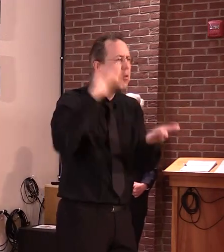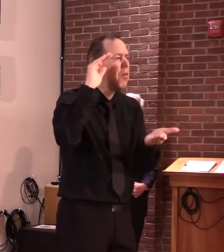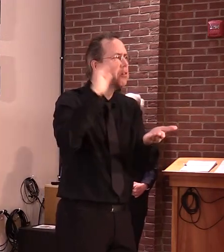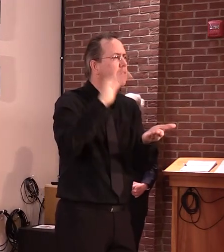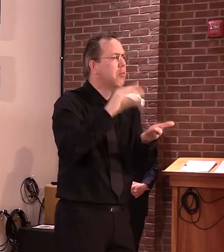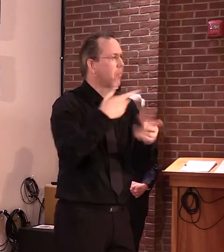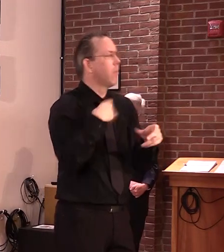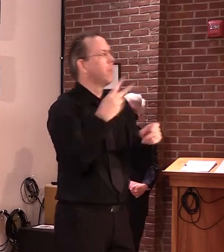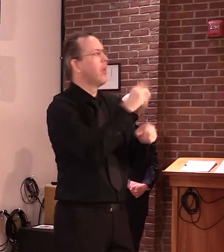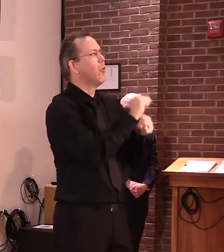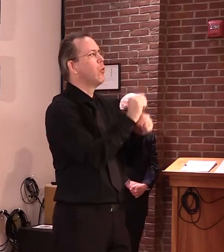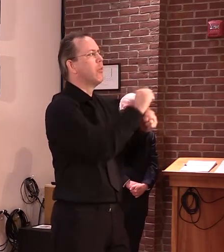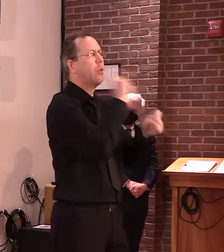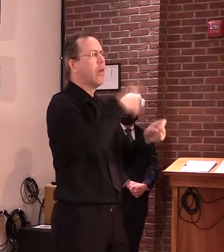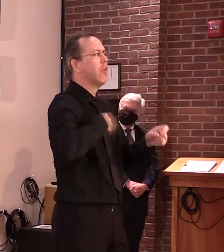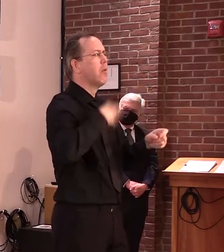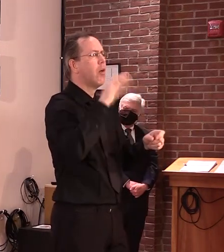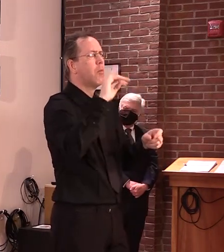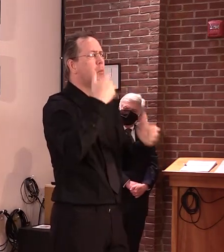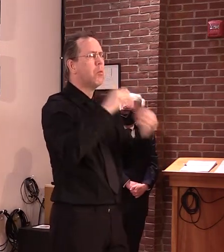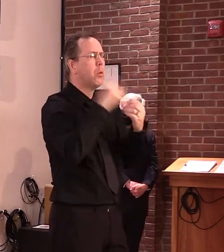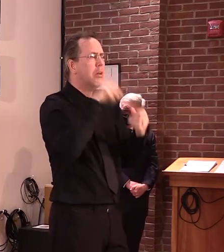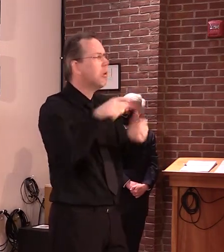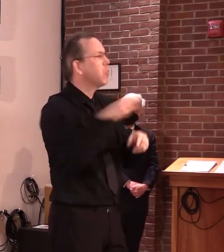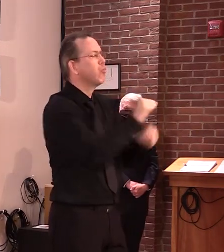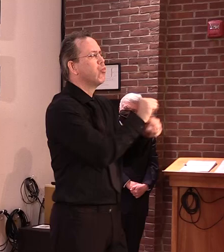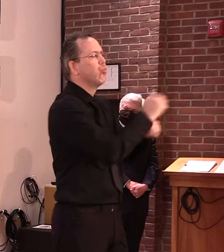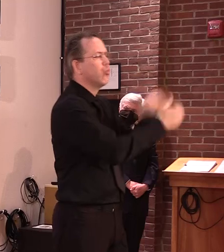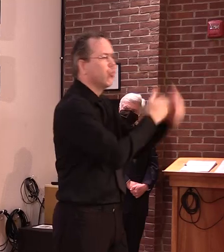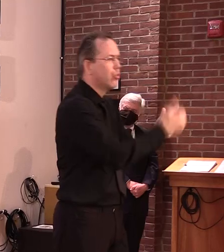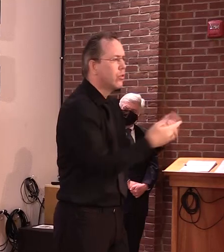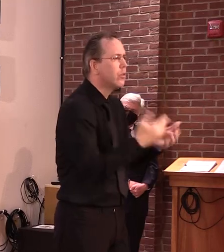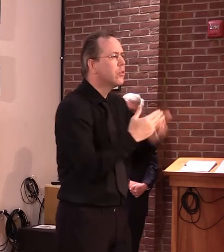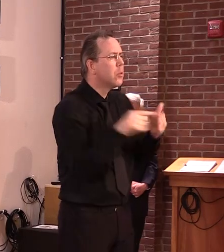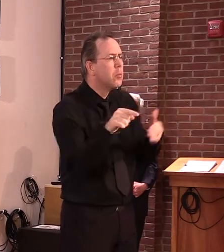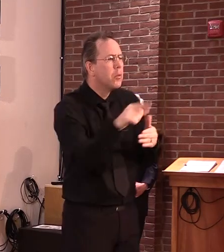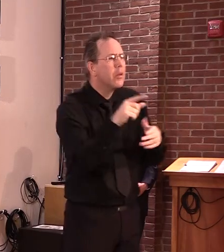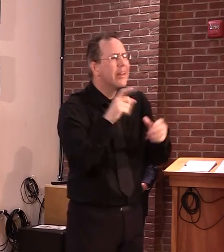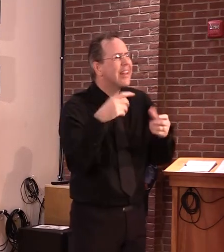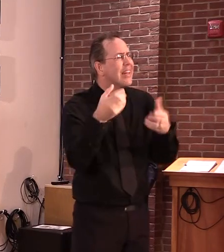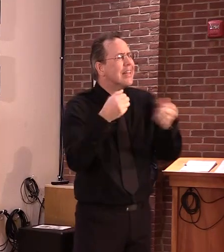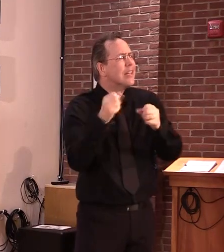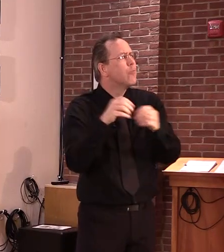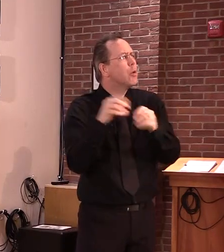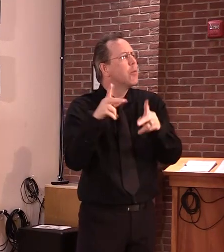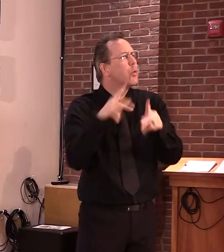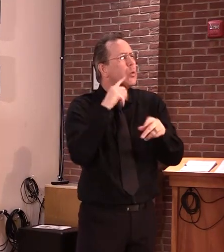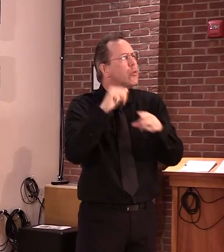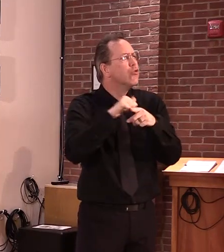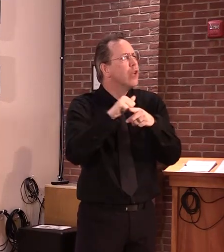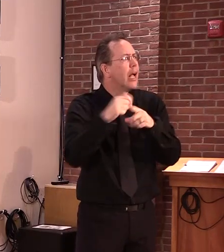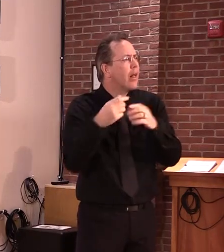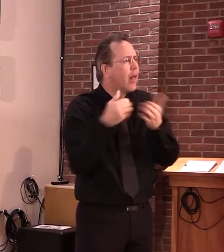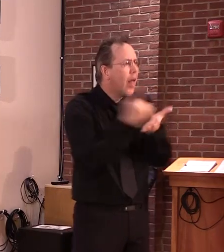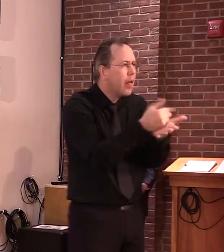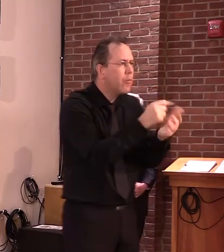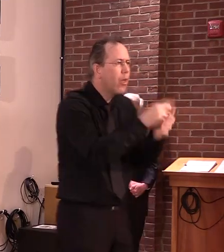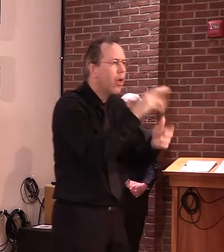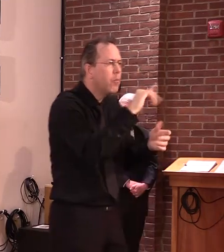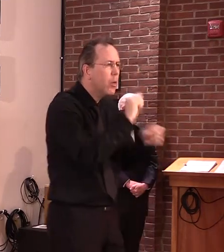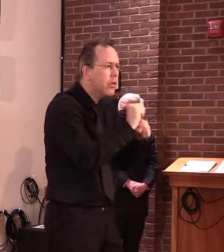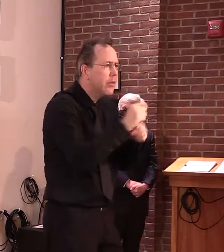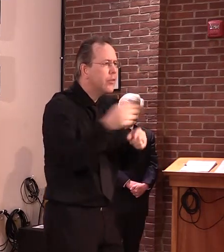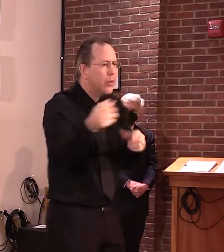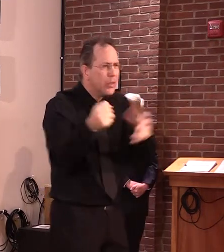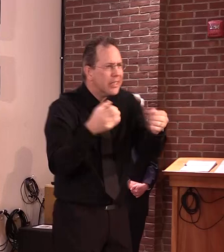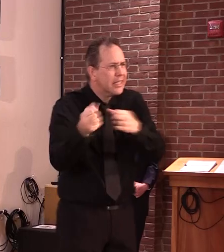bring more of the call takers from Maximus online as well, we'll be able to use our experts to go back